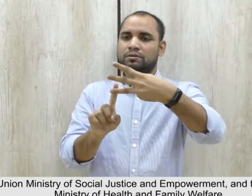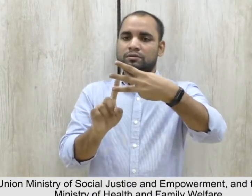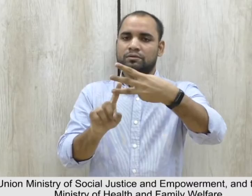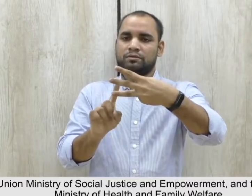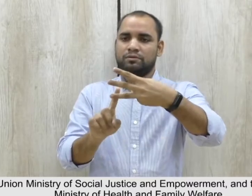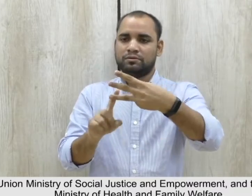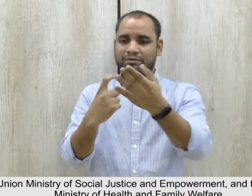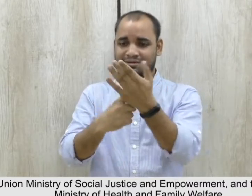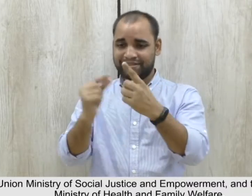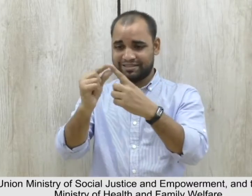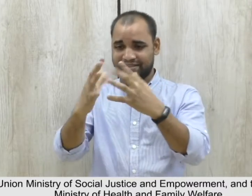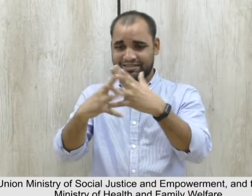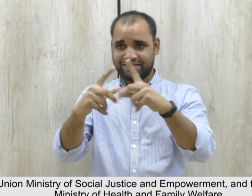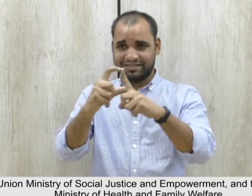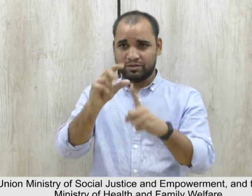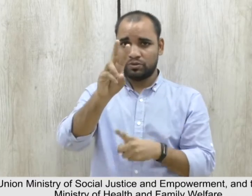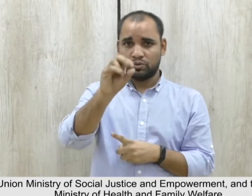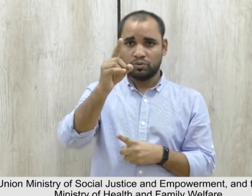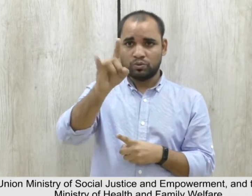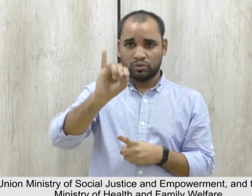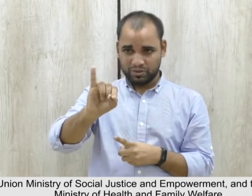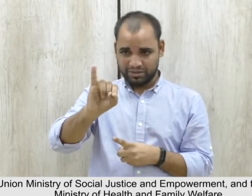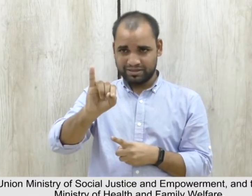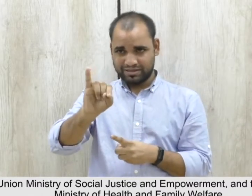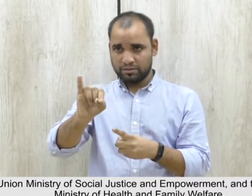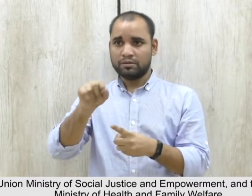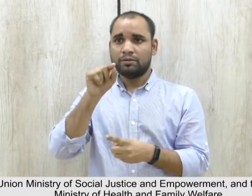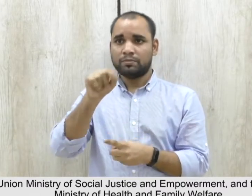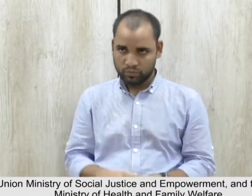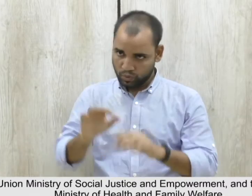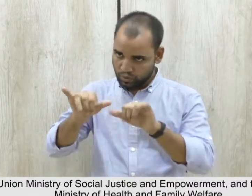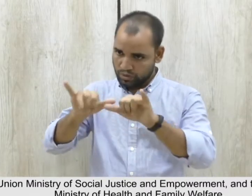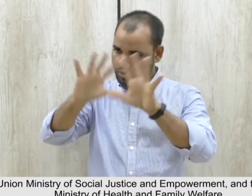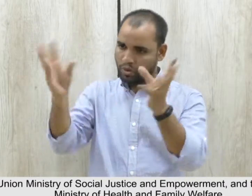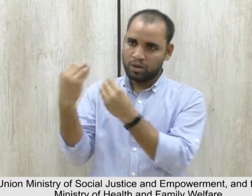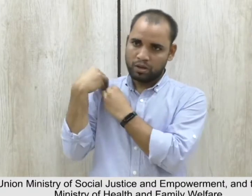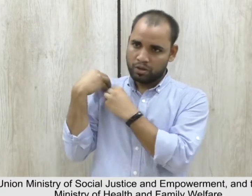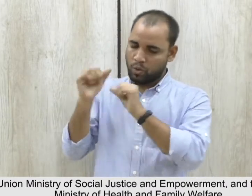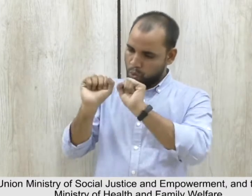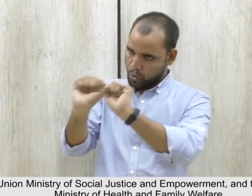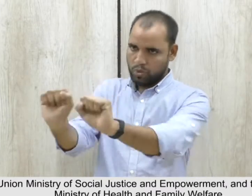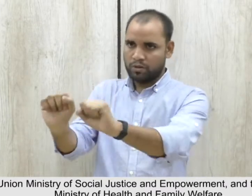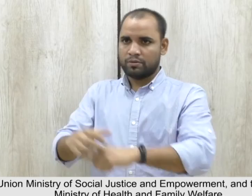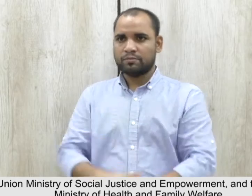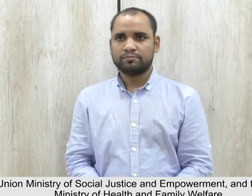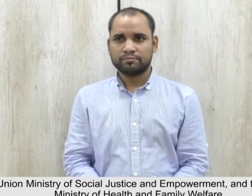Union Ministry of Social Justice and Empowerment And the fourth by the Union Ministry of Health and